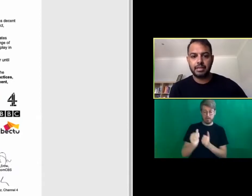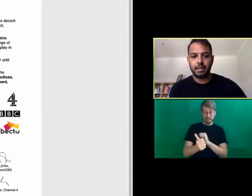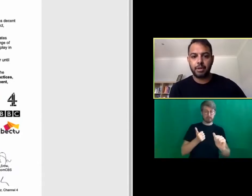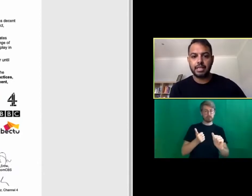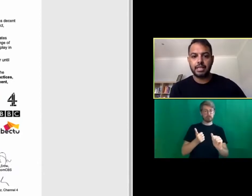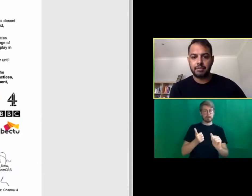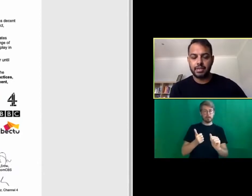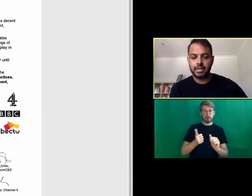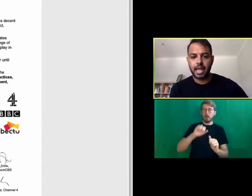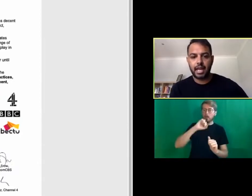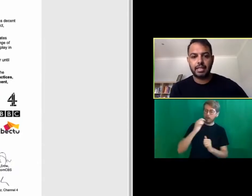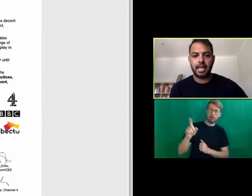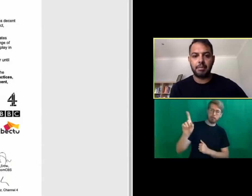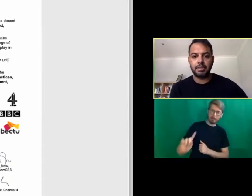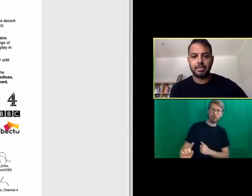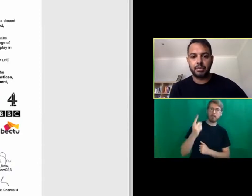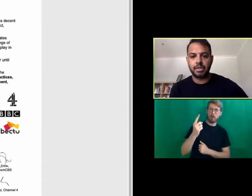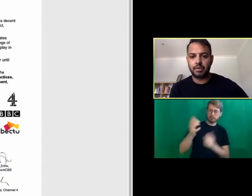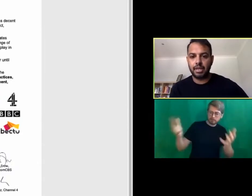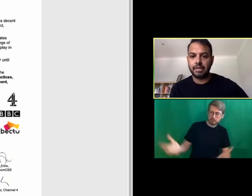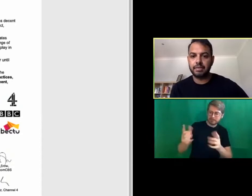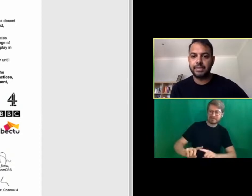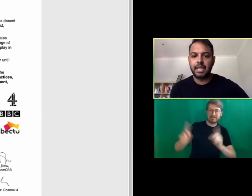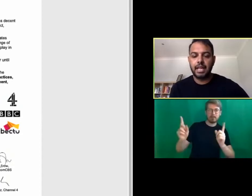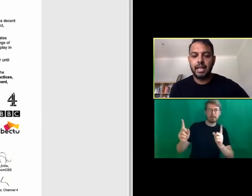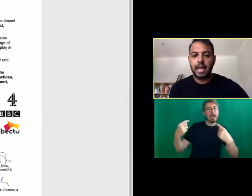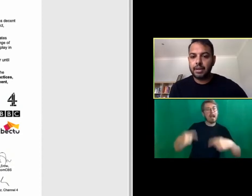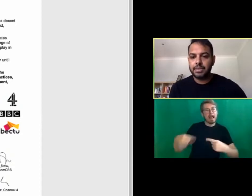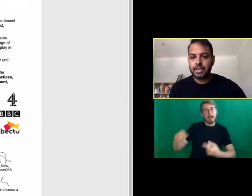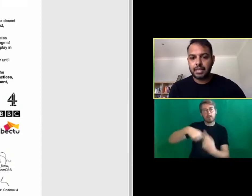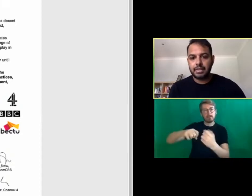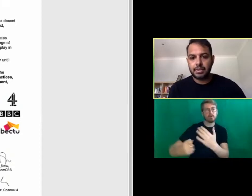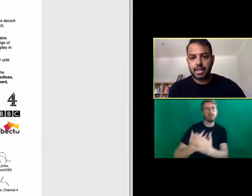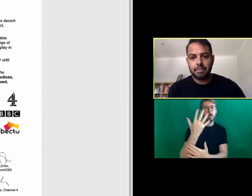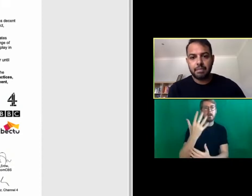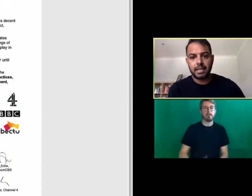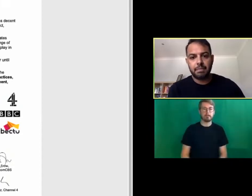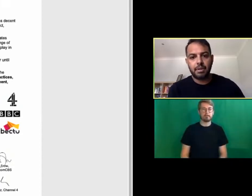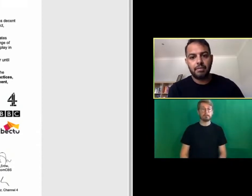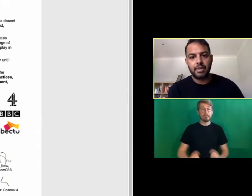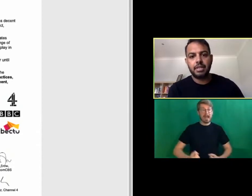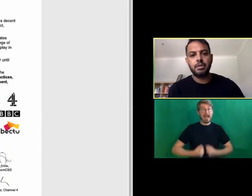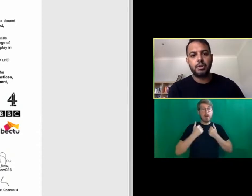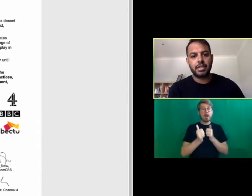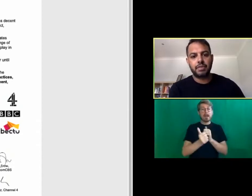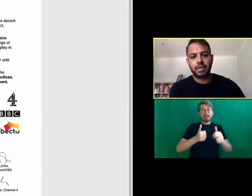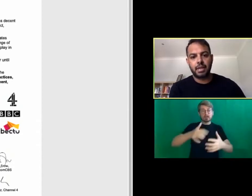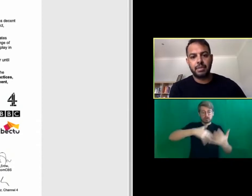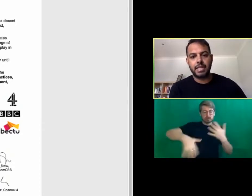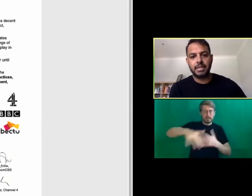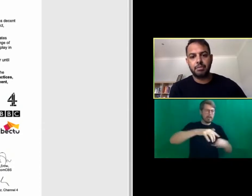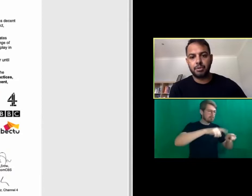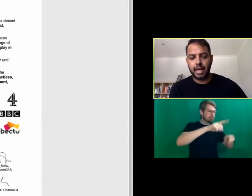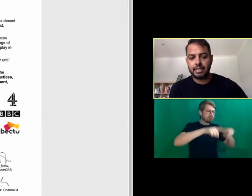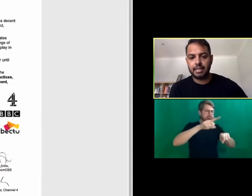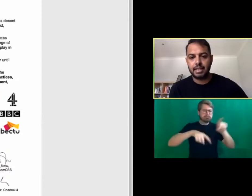first, celebrates the difference and enables us all to thrive. Ours is an industry made up of a huge range of different